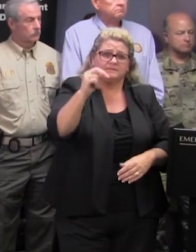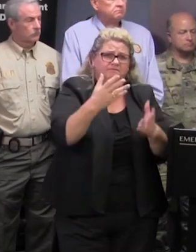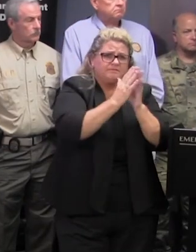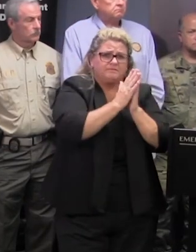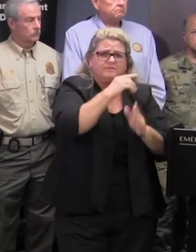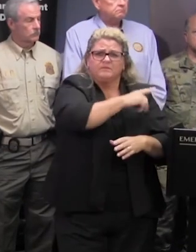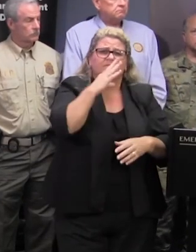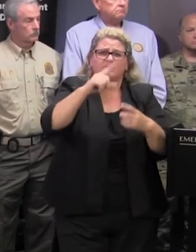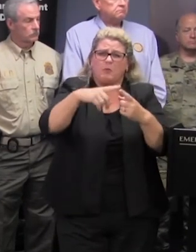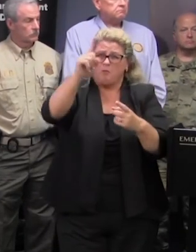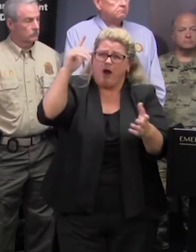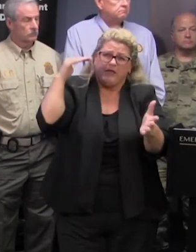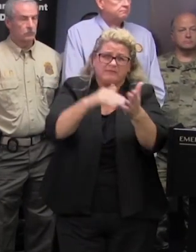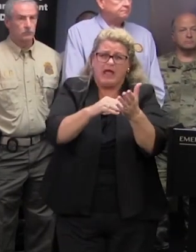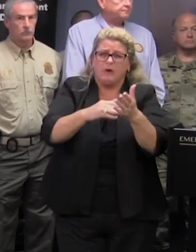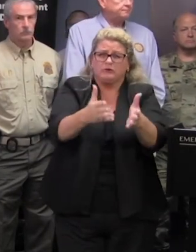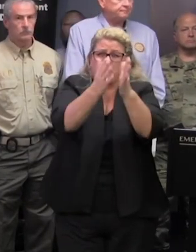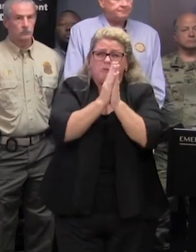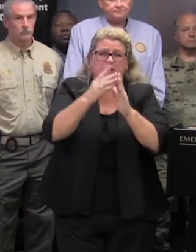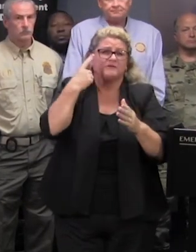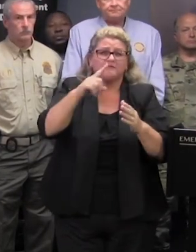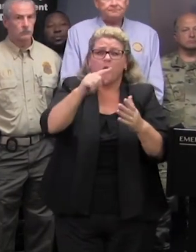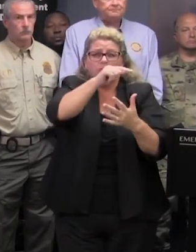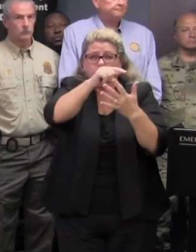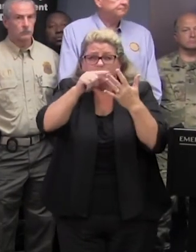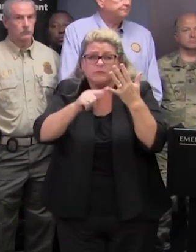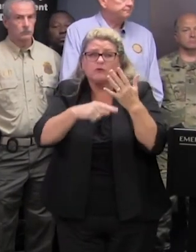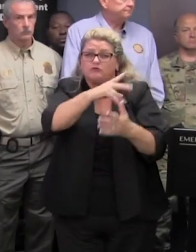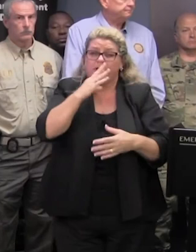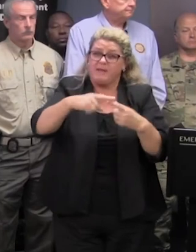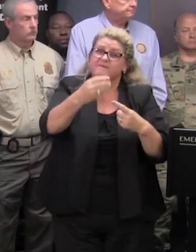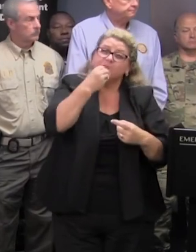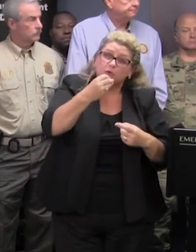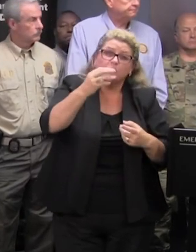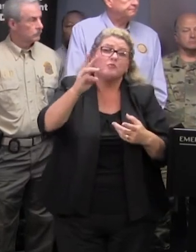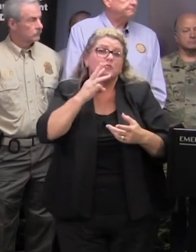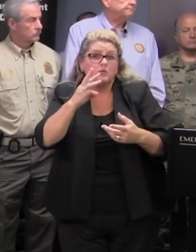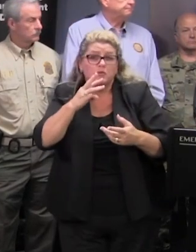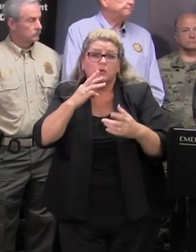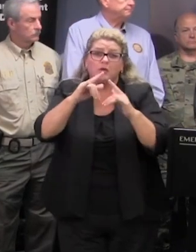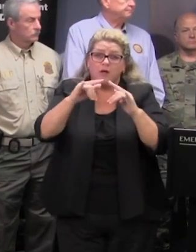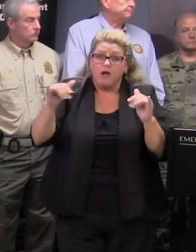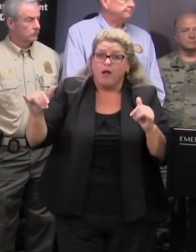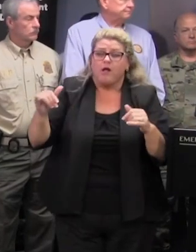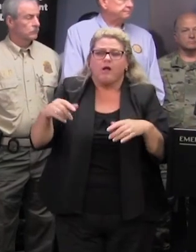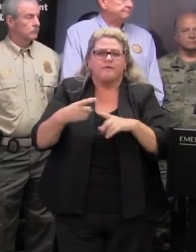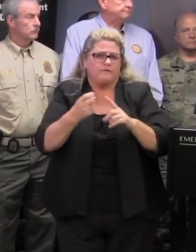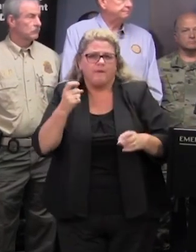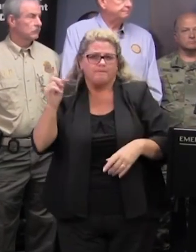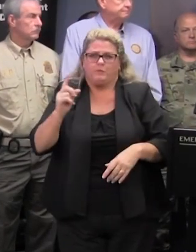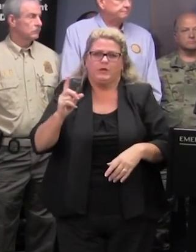a thousand requests for uh logistics i'm assuming that you're talking food water that kind of thing these requests are coming from